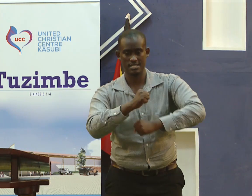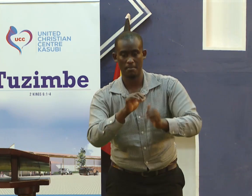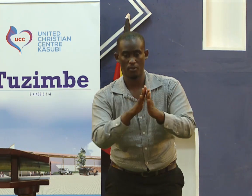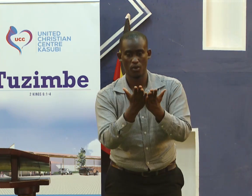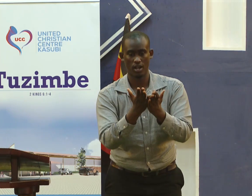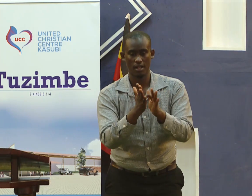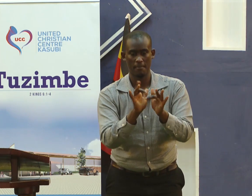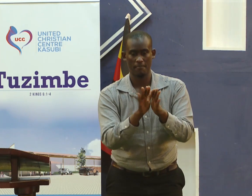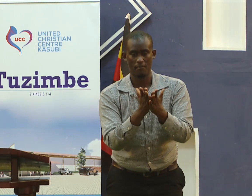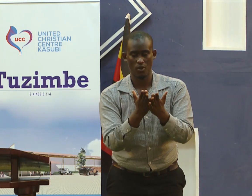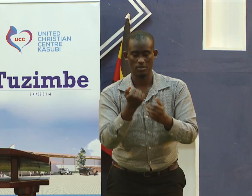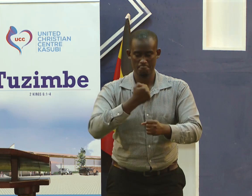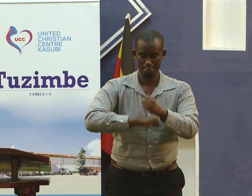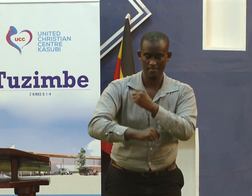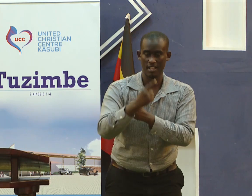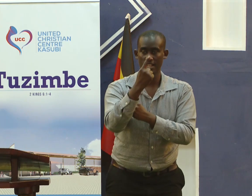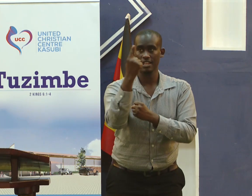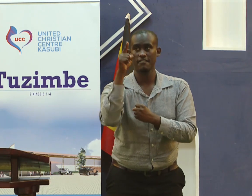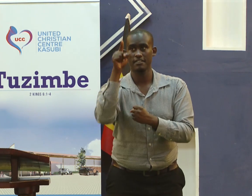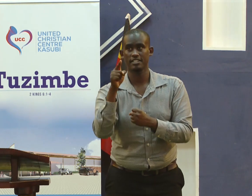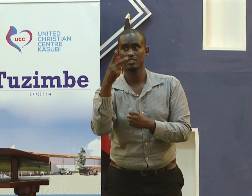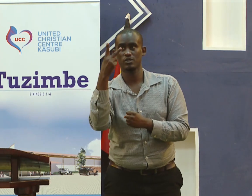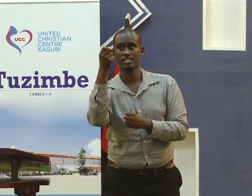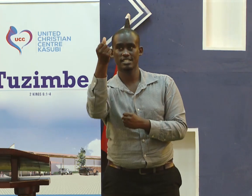Acts of the Apostles 11 26.